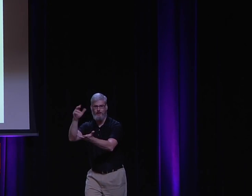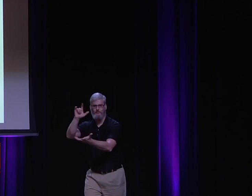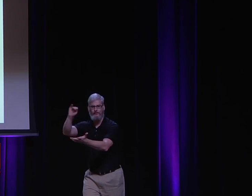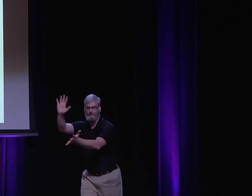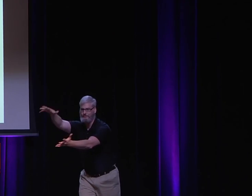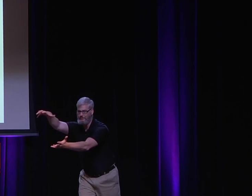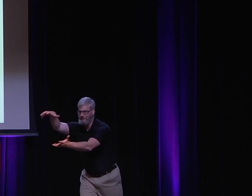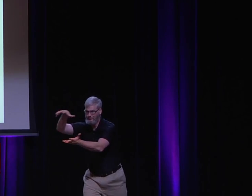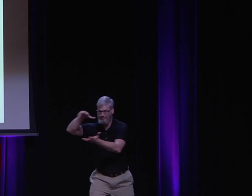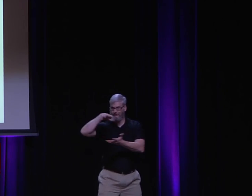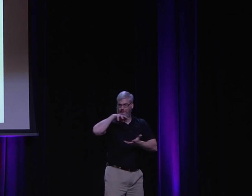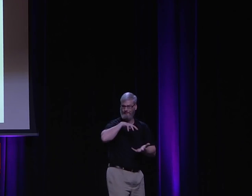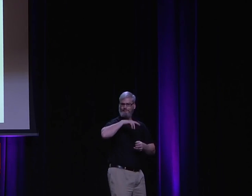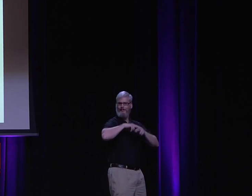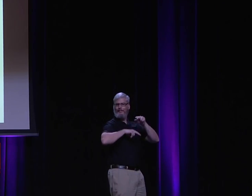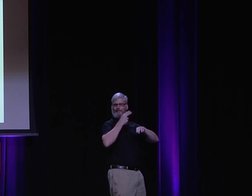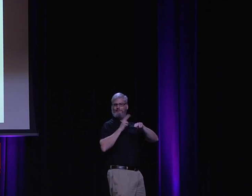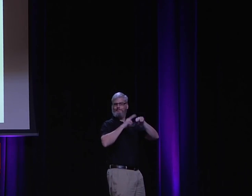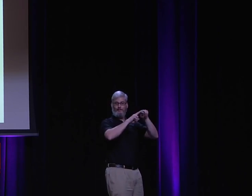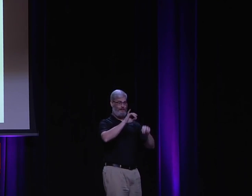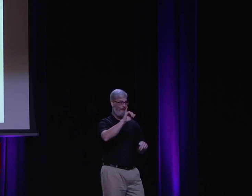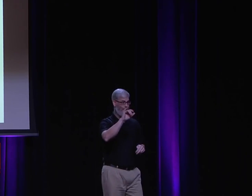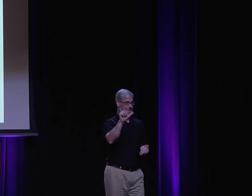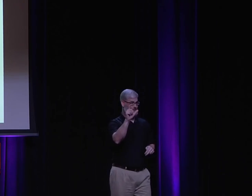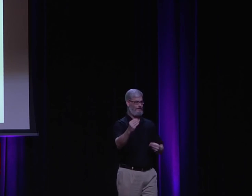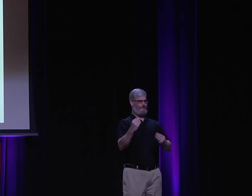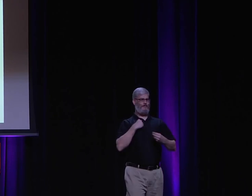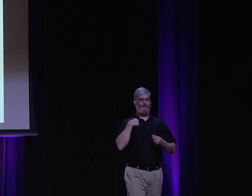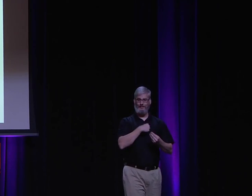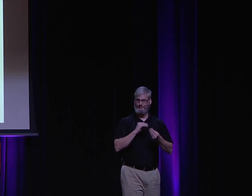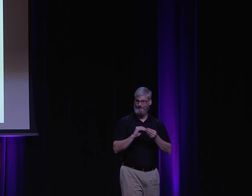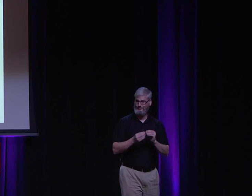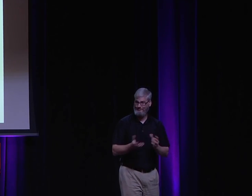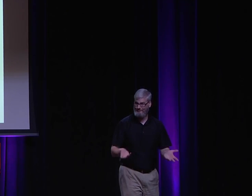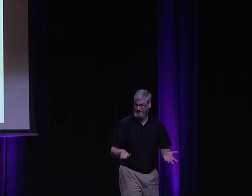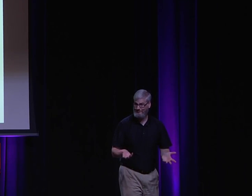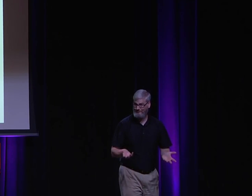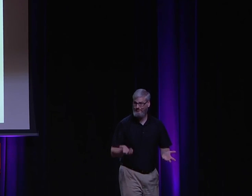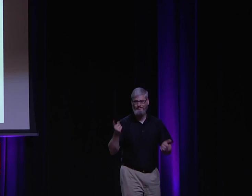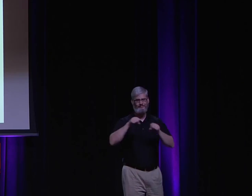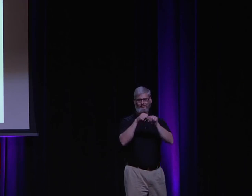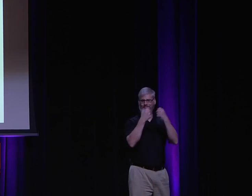philosophy, and information. And they inherited that and built on it.